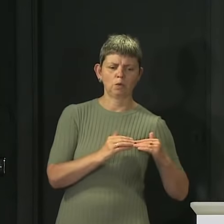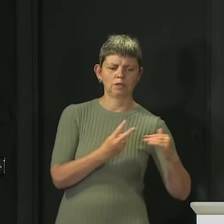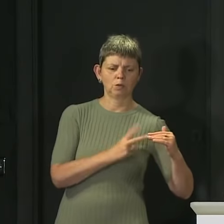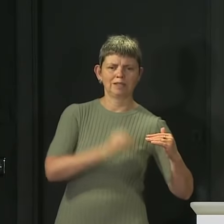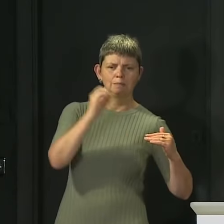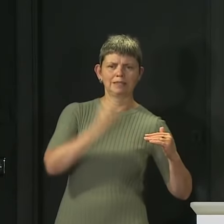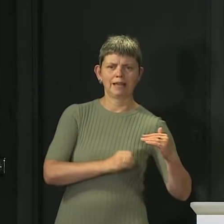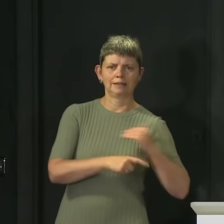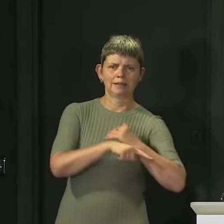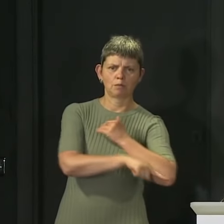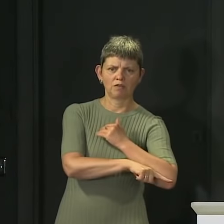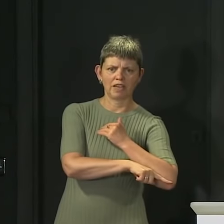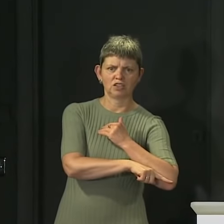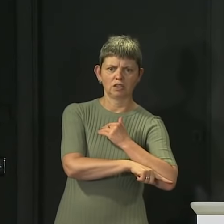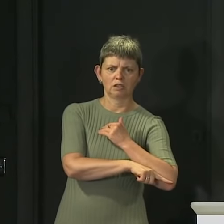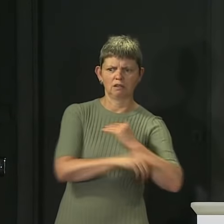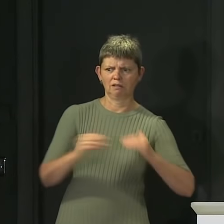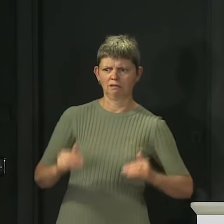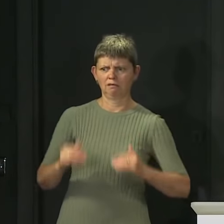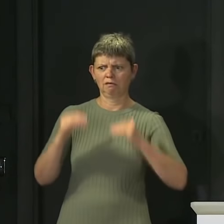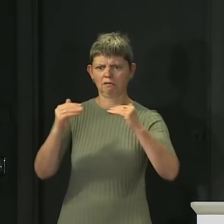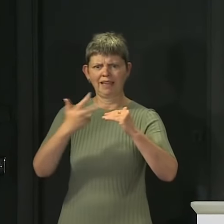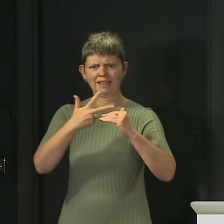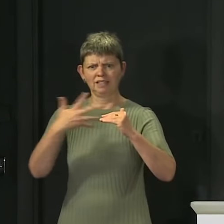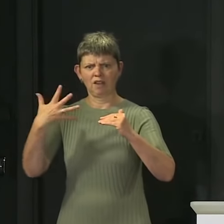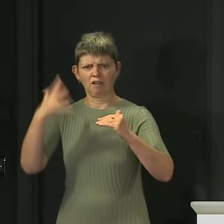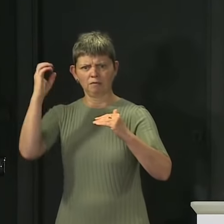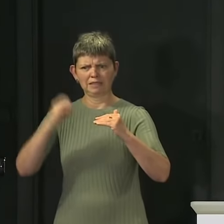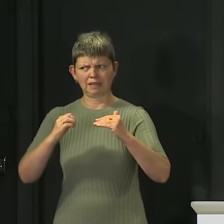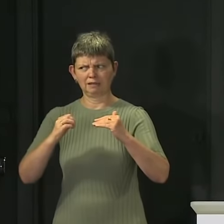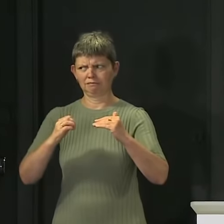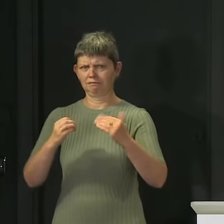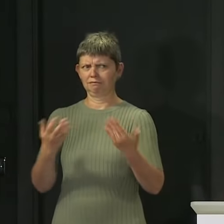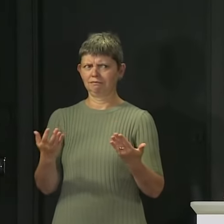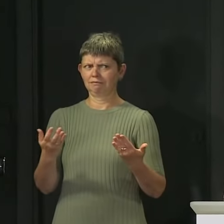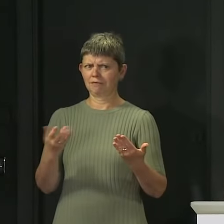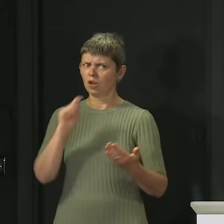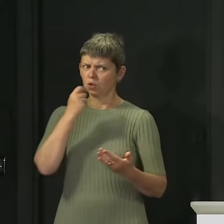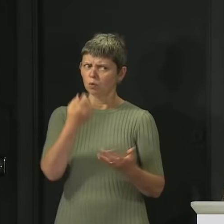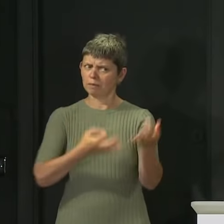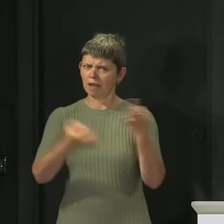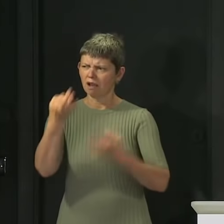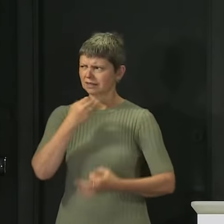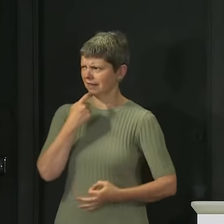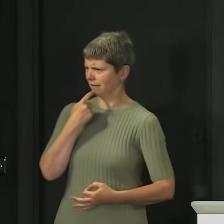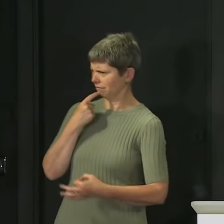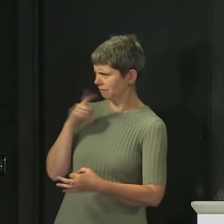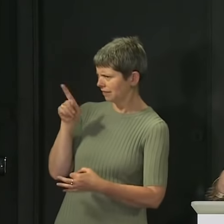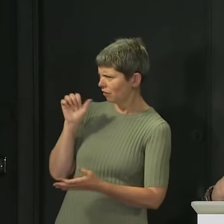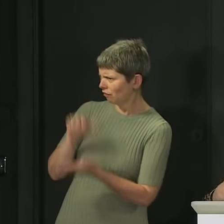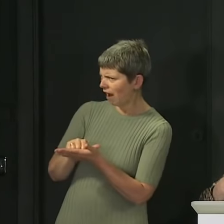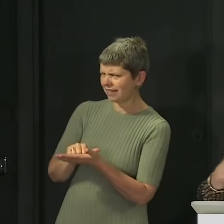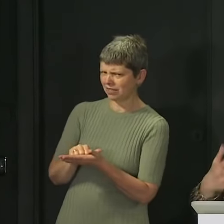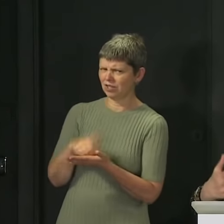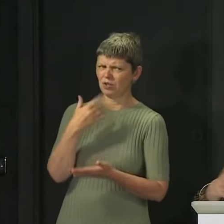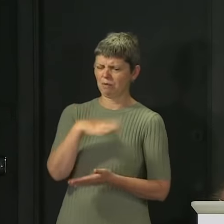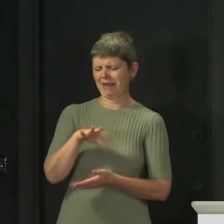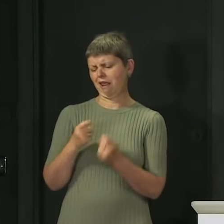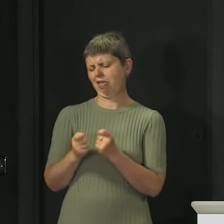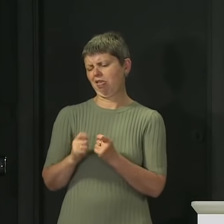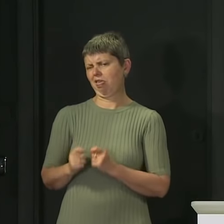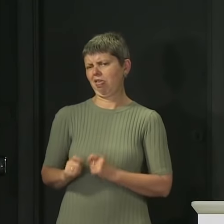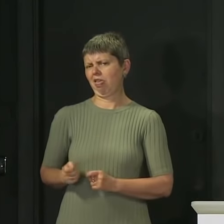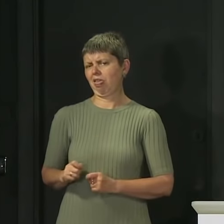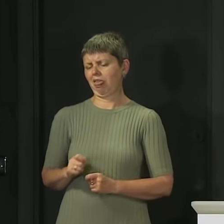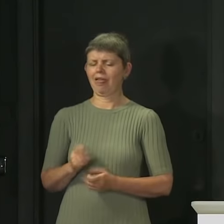I would probably all week have faced questions about how can that be right? know, are we just fiddling the figures to make them